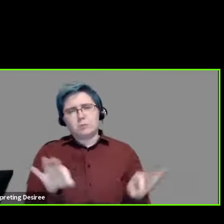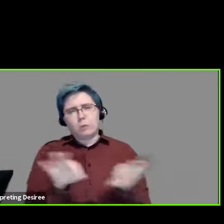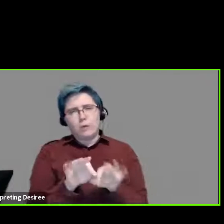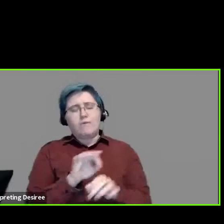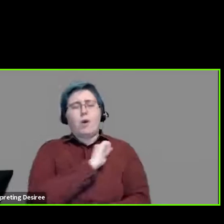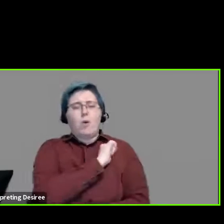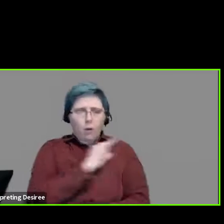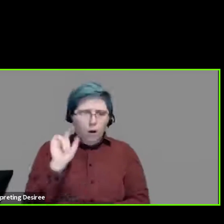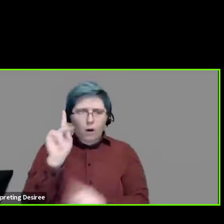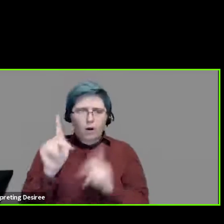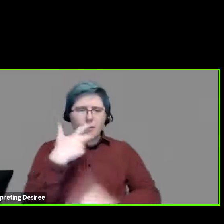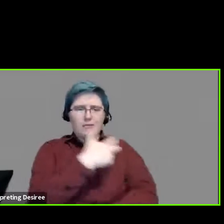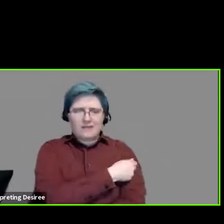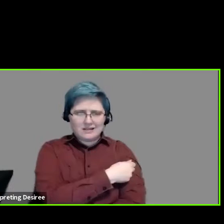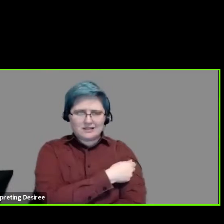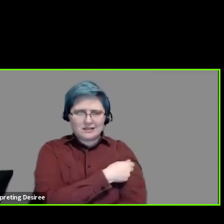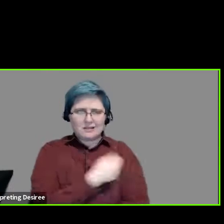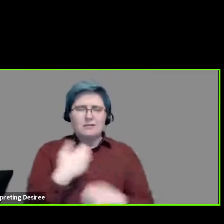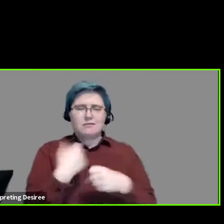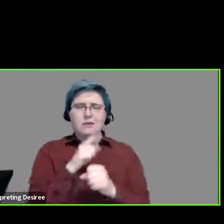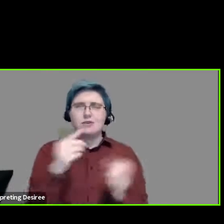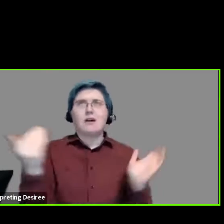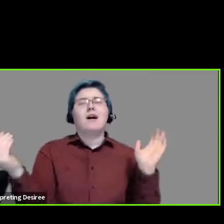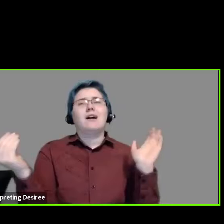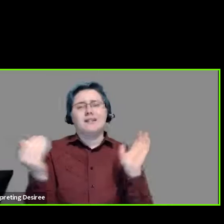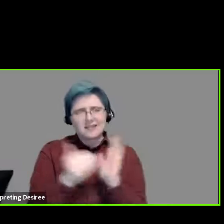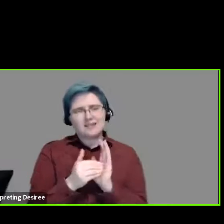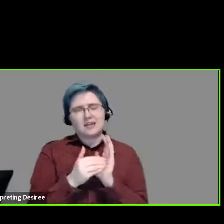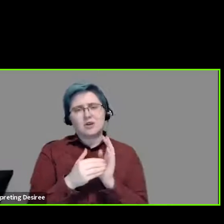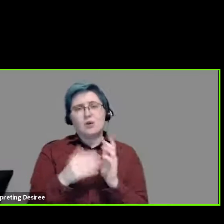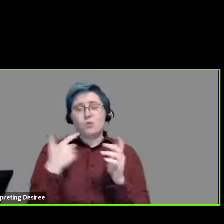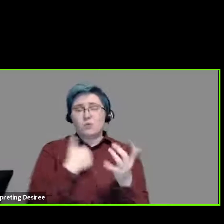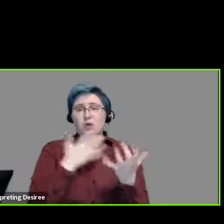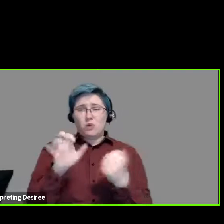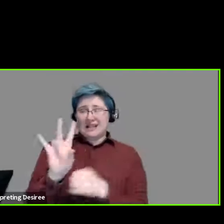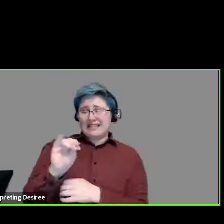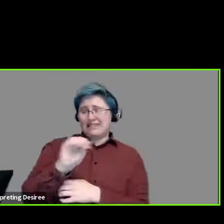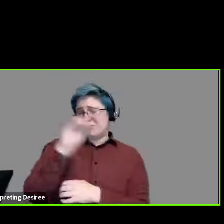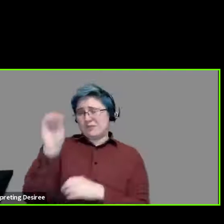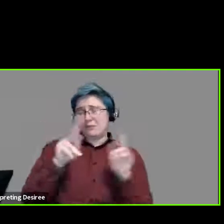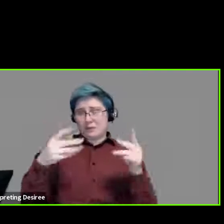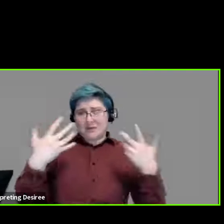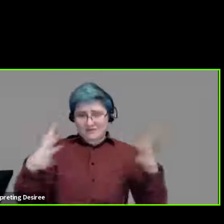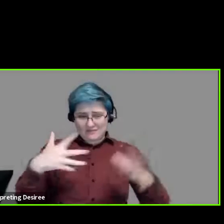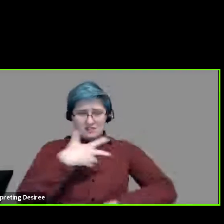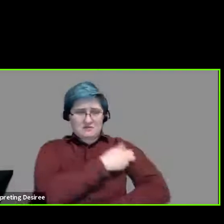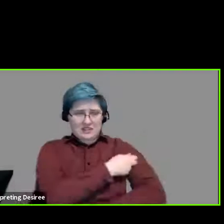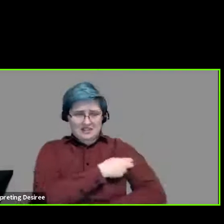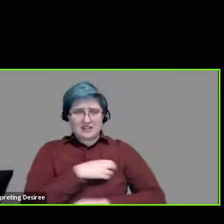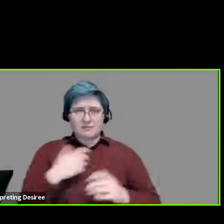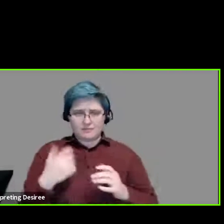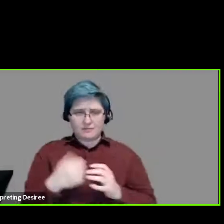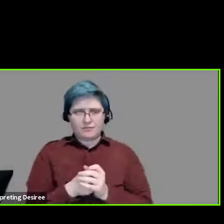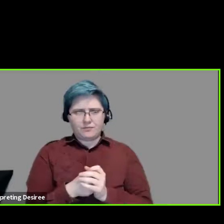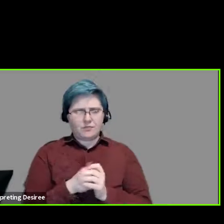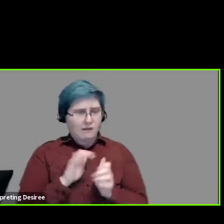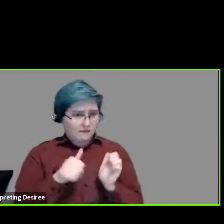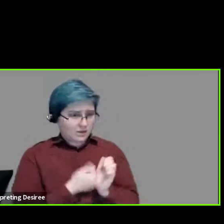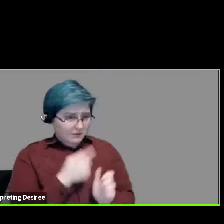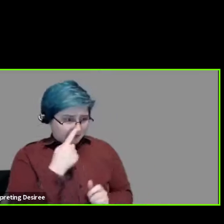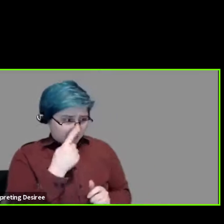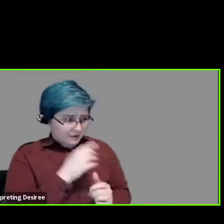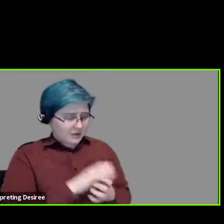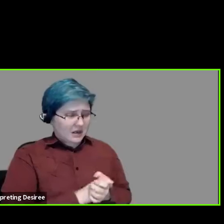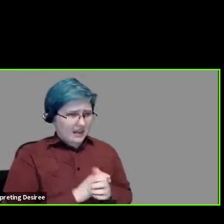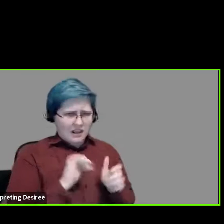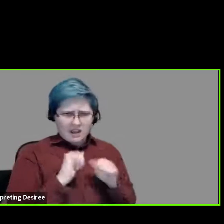vaccinated to make sure that, again, we're trying to reach that herd immunity that 70% of the population. I'll follow up to that, if you don't mind, how